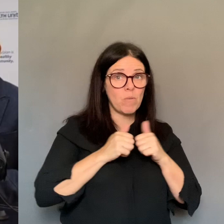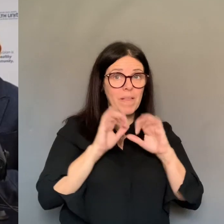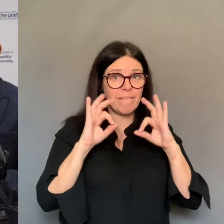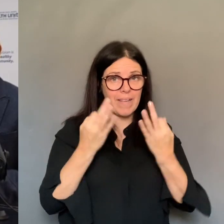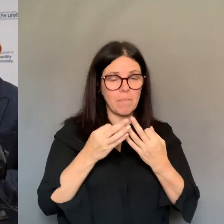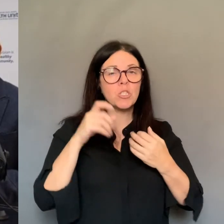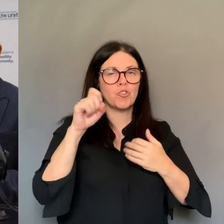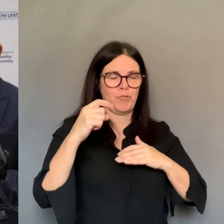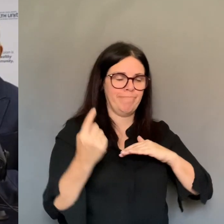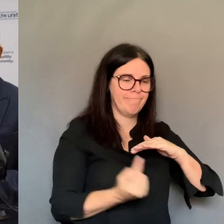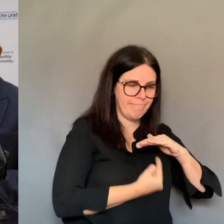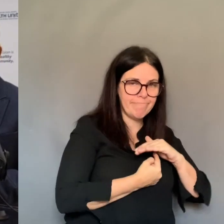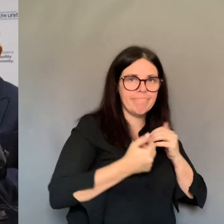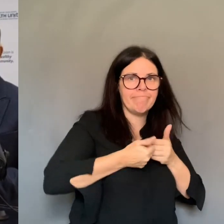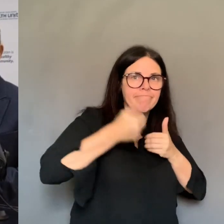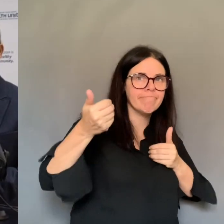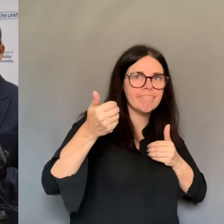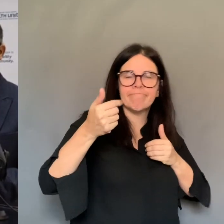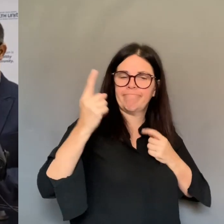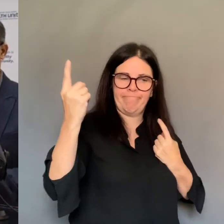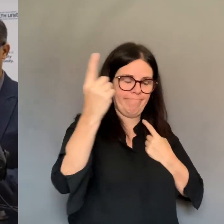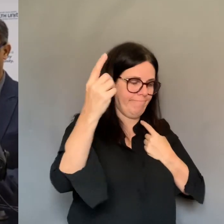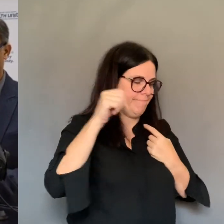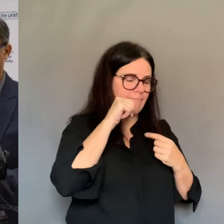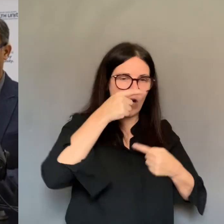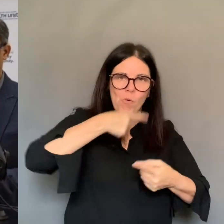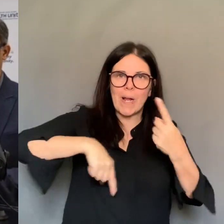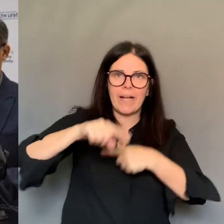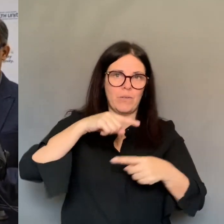their family in their home. Thank you.